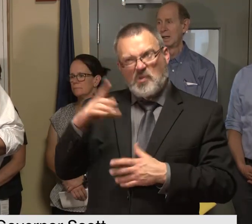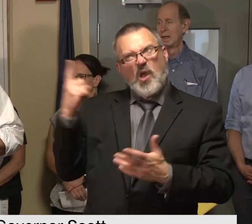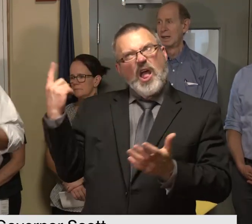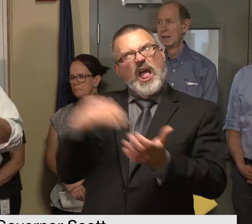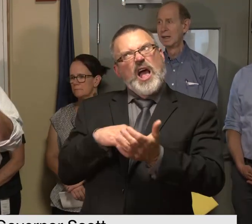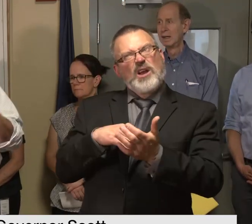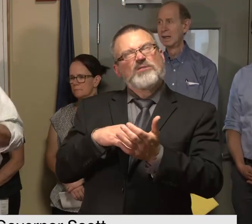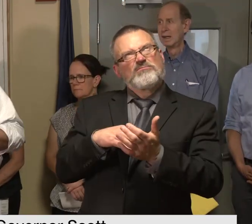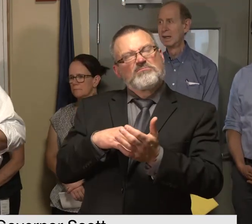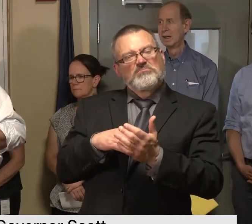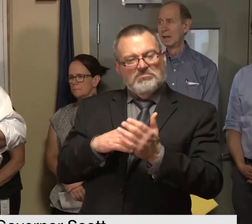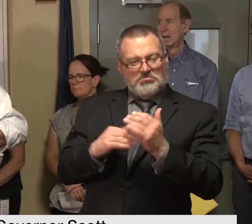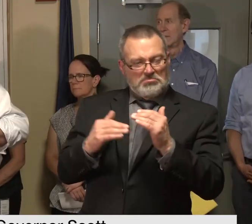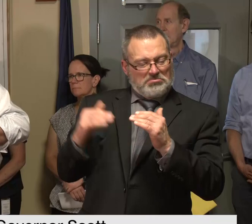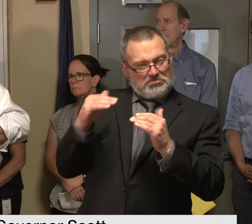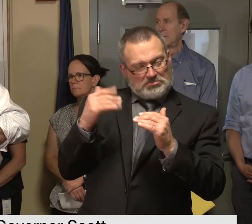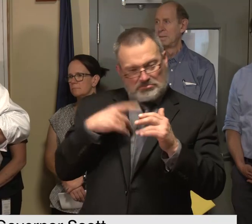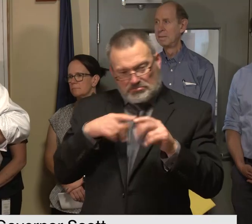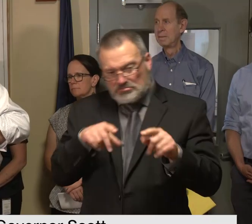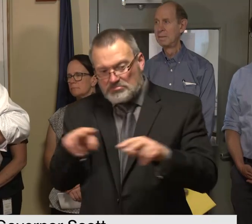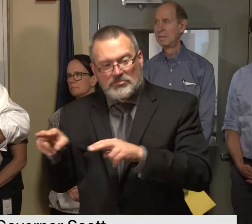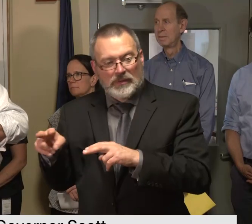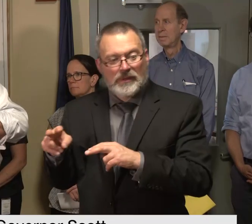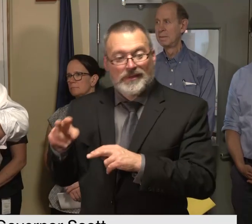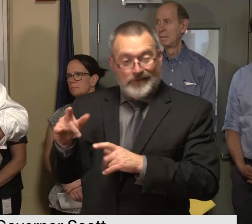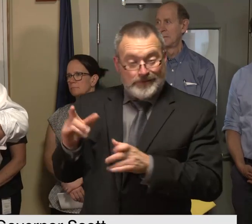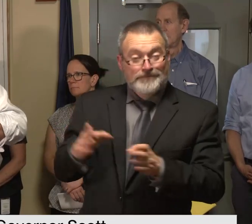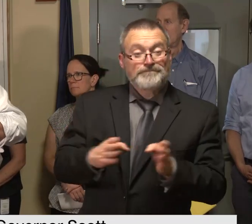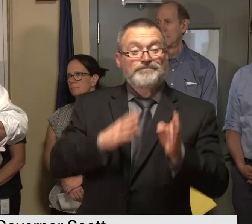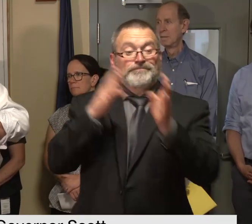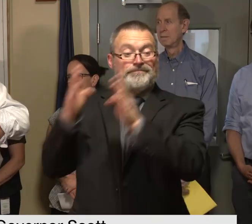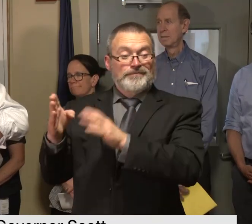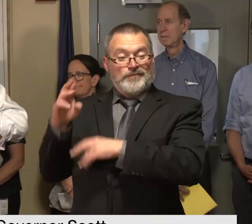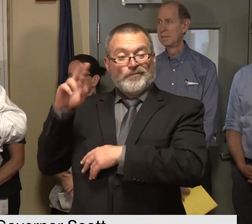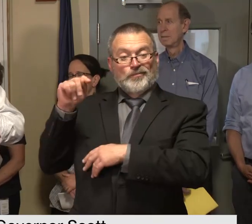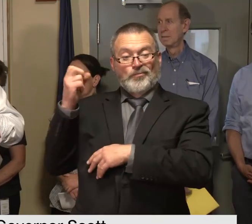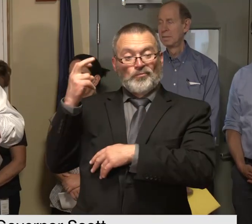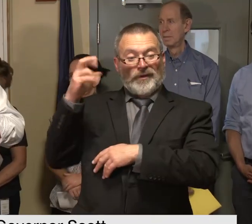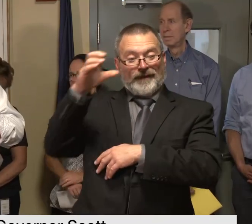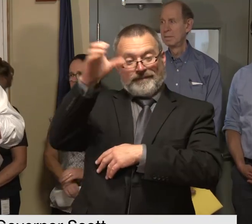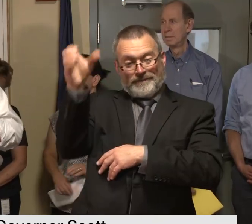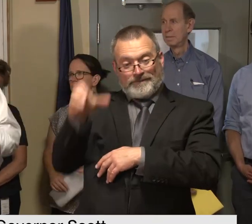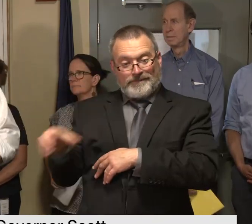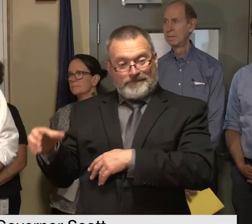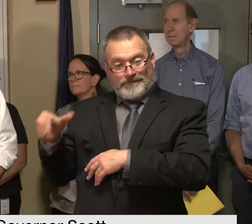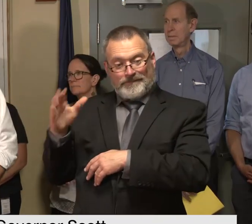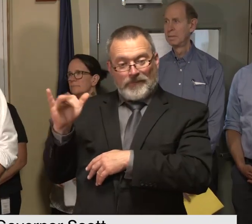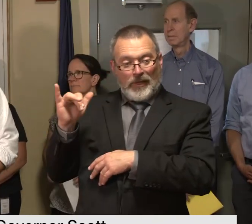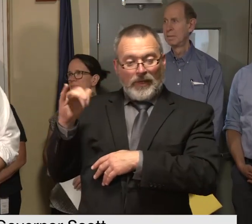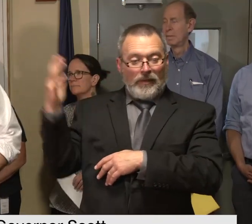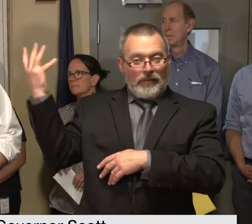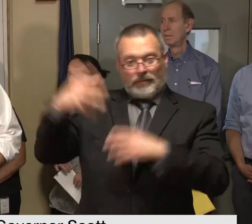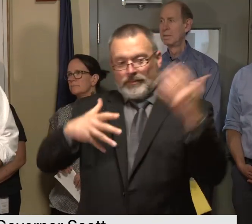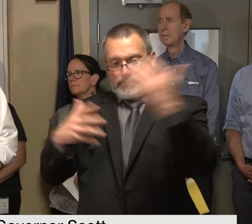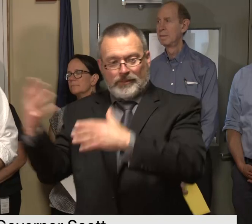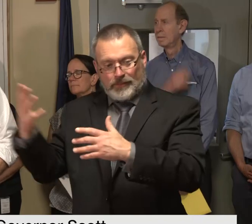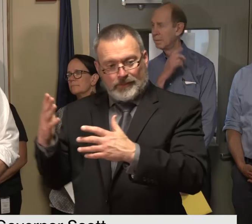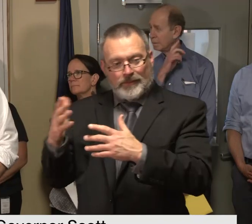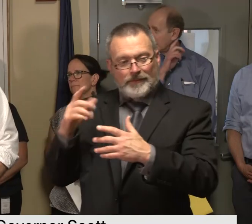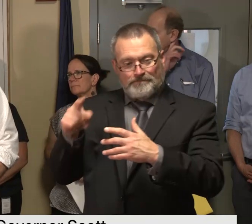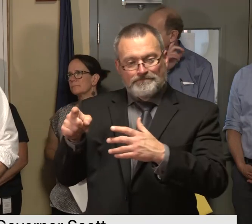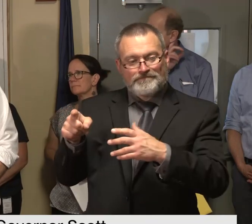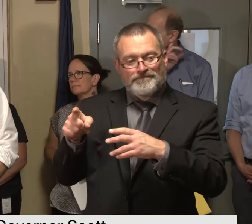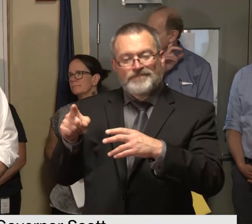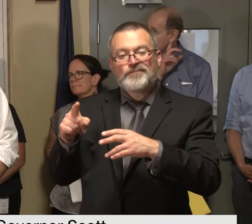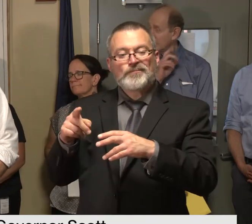you know like if you ran out route 12 you saw limbs and tree logs shoved through bridge rail and stuff so we also